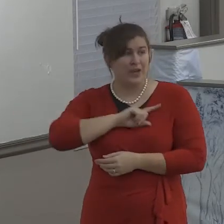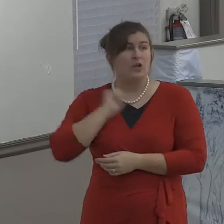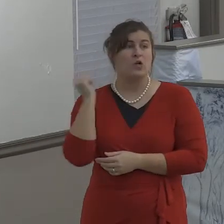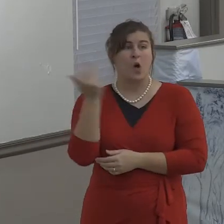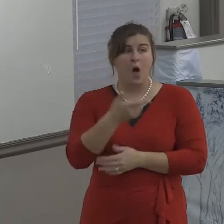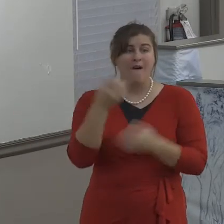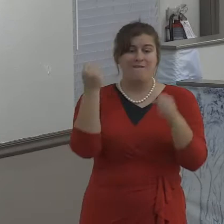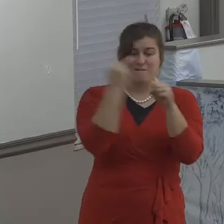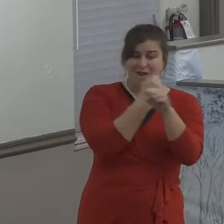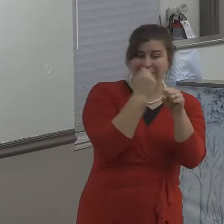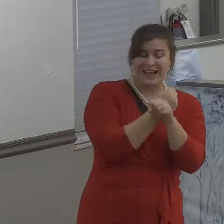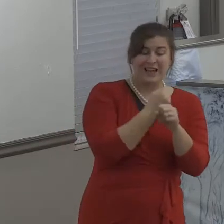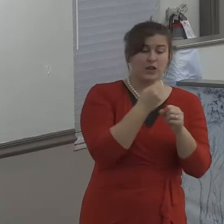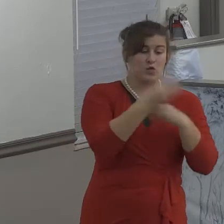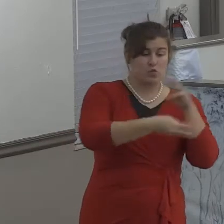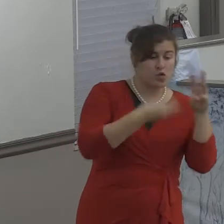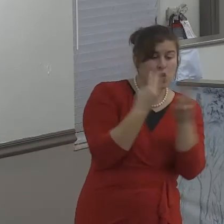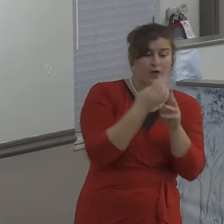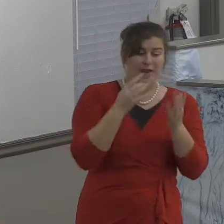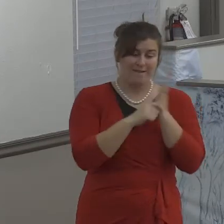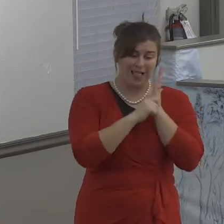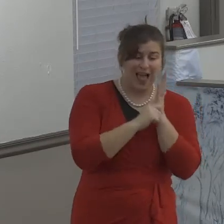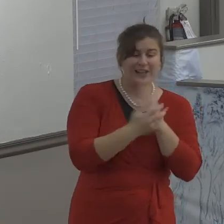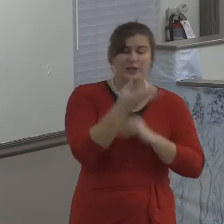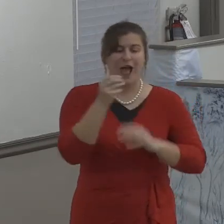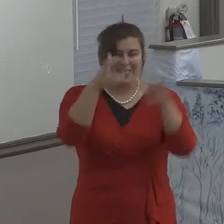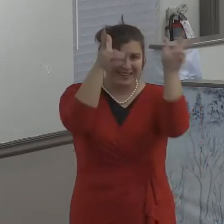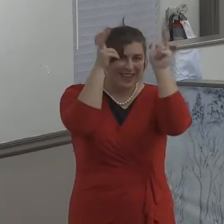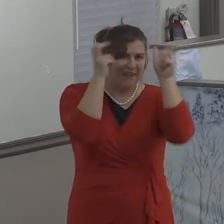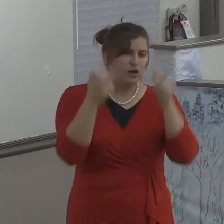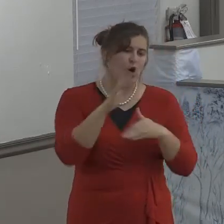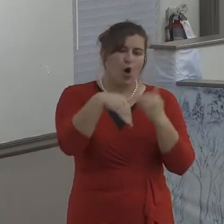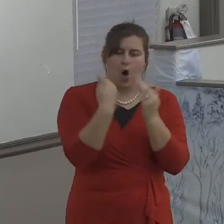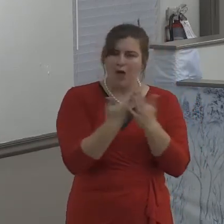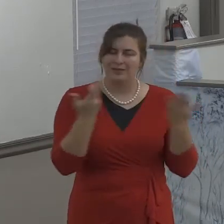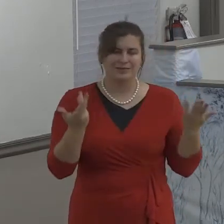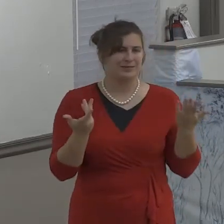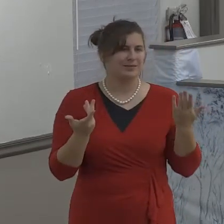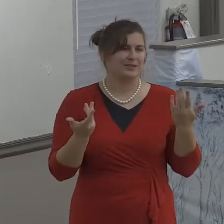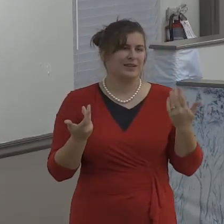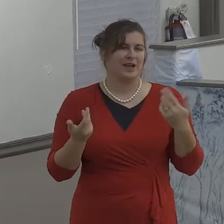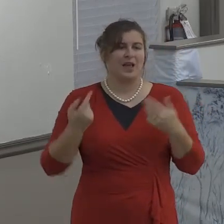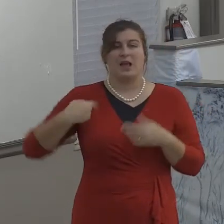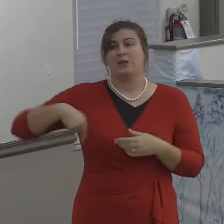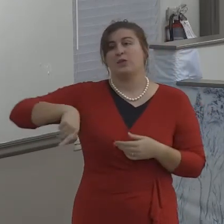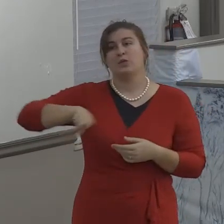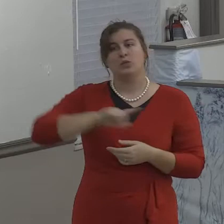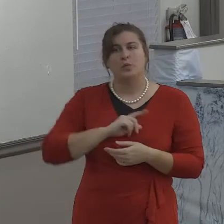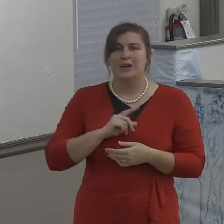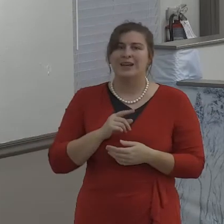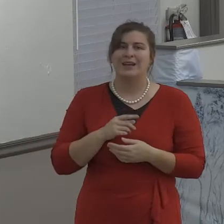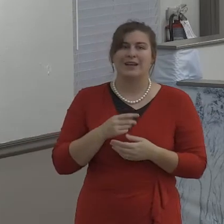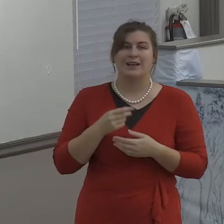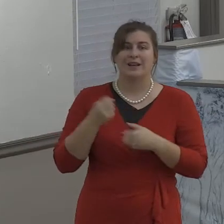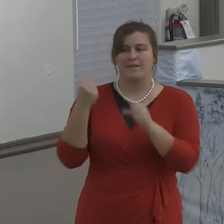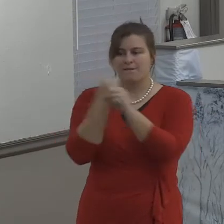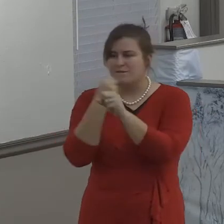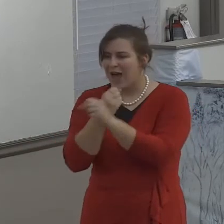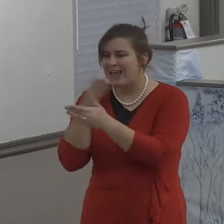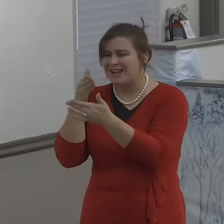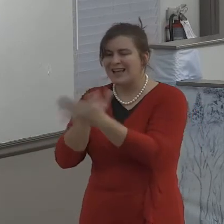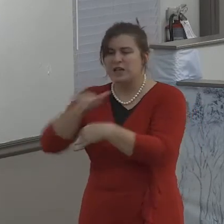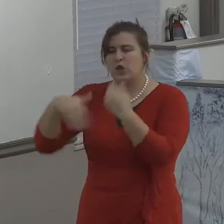case. Most of the lusts have nothing to do sexually. But, we battle our